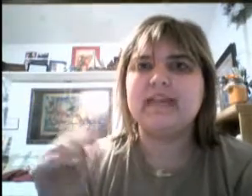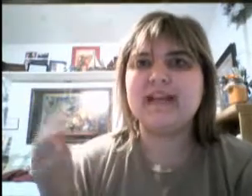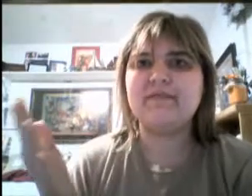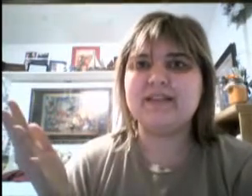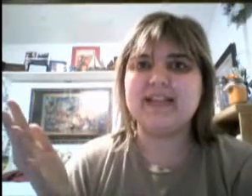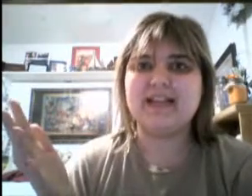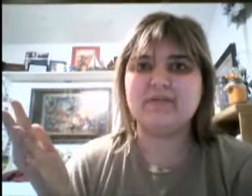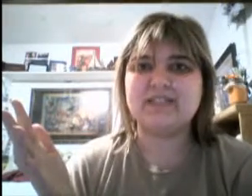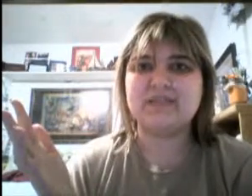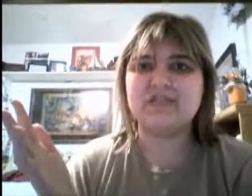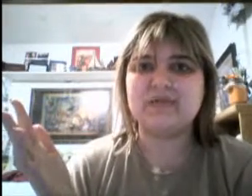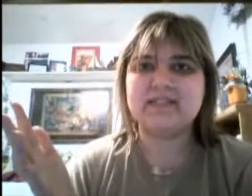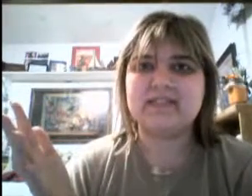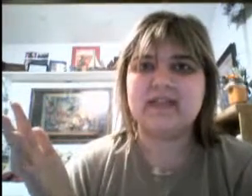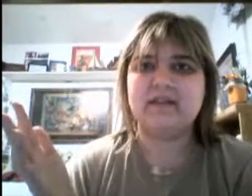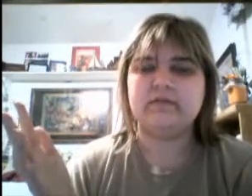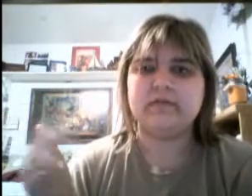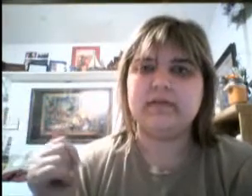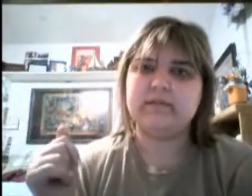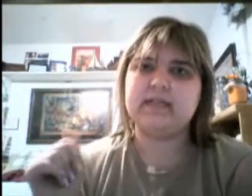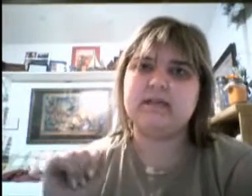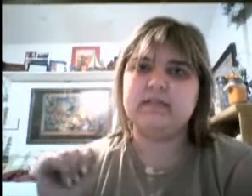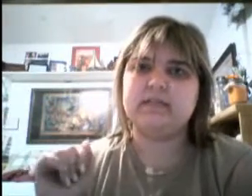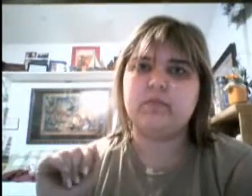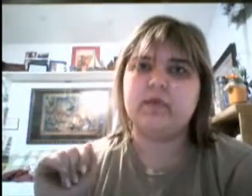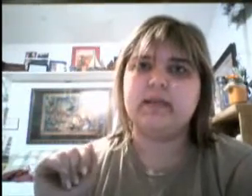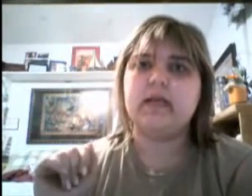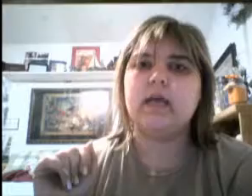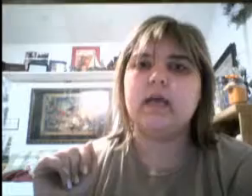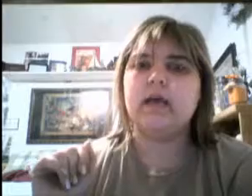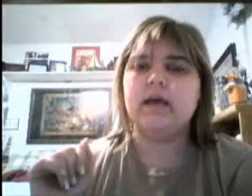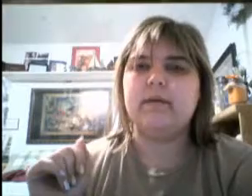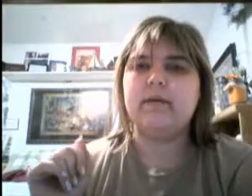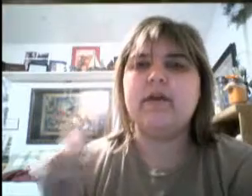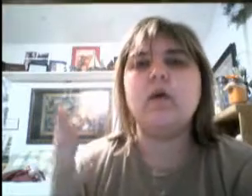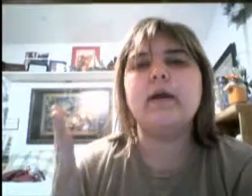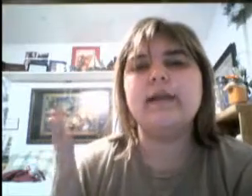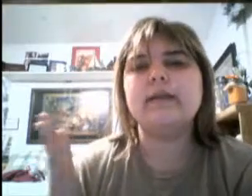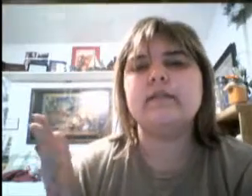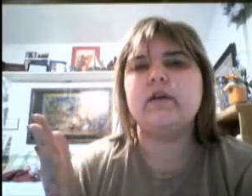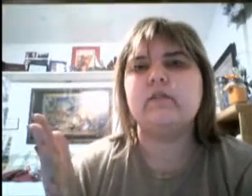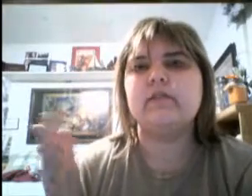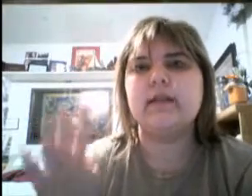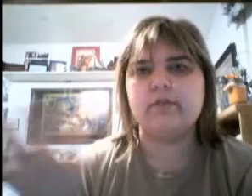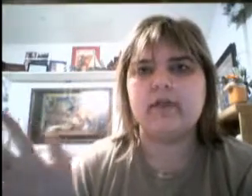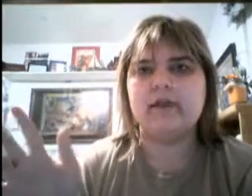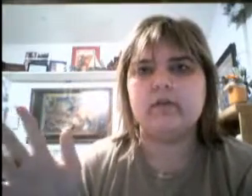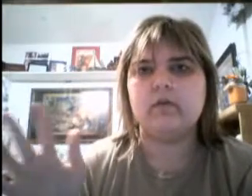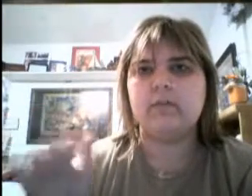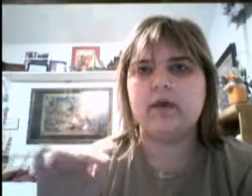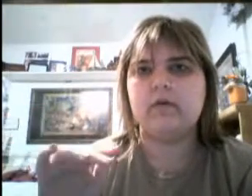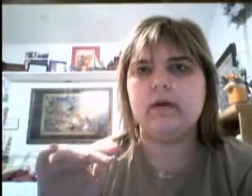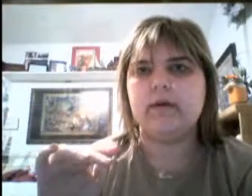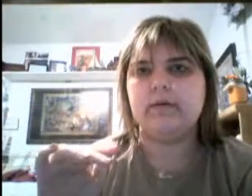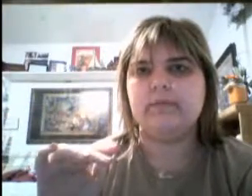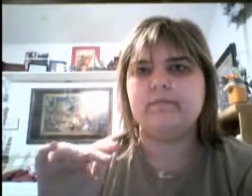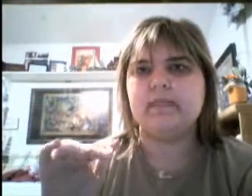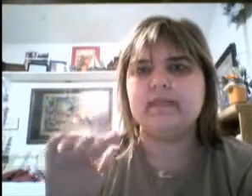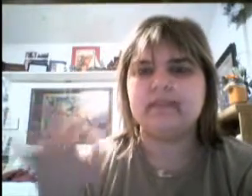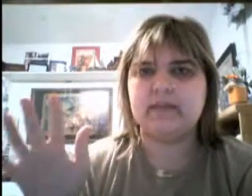they didn't have anything else. They didn't show us anything else. So that was kind of disappointing. Um, and no, I didn't get to go to the other panel about, um, the Disney